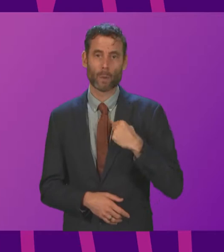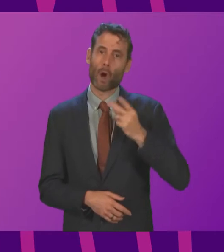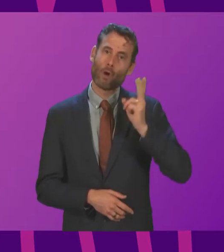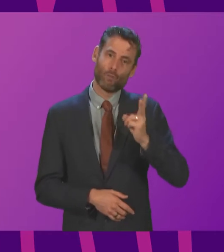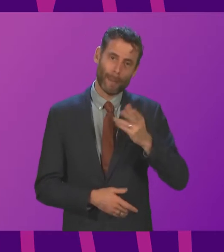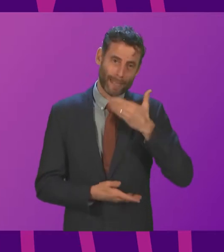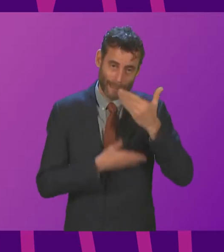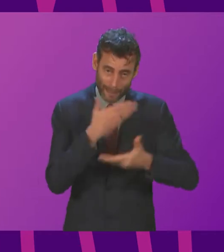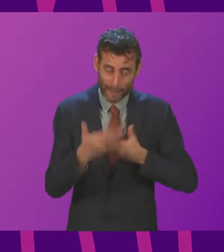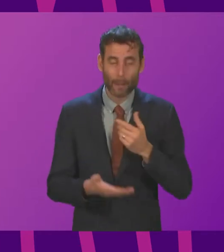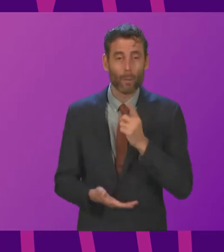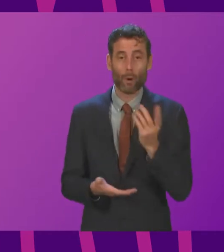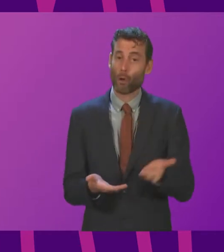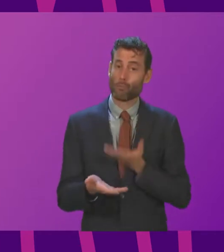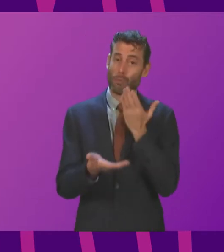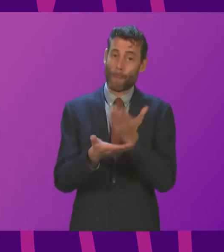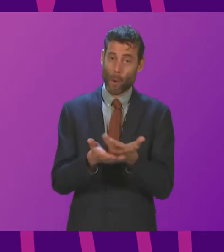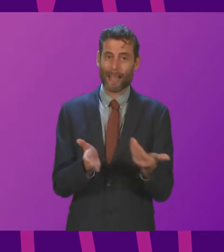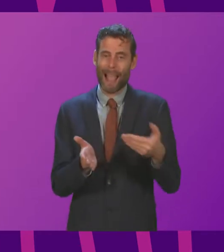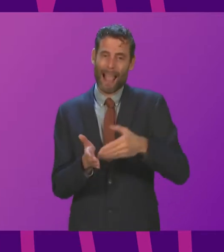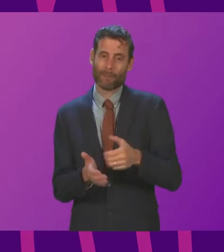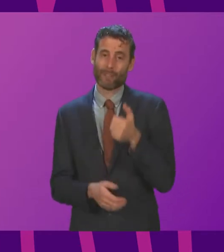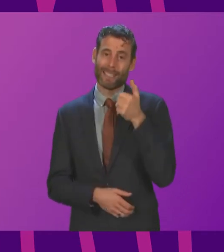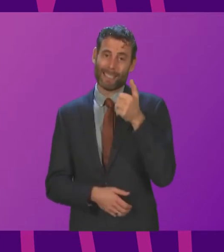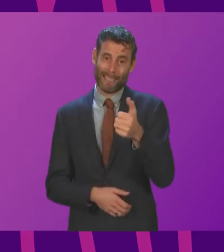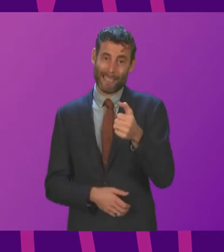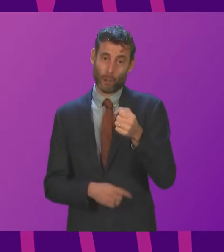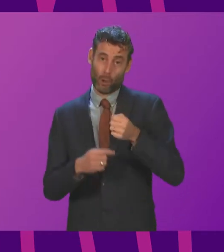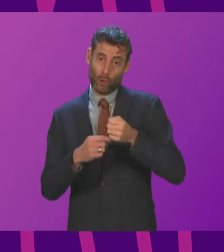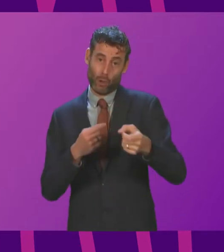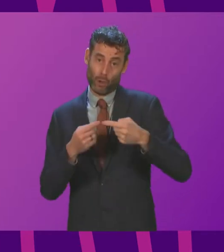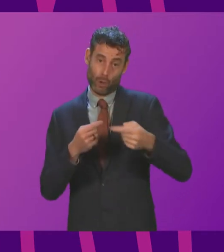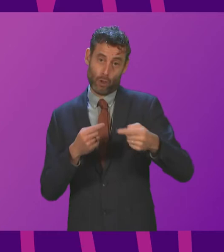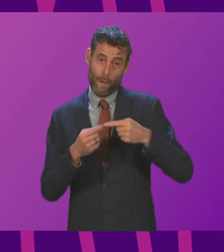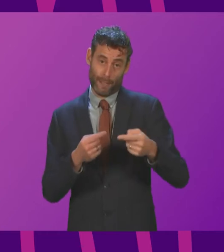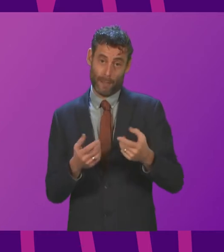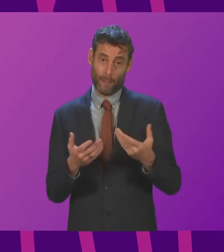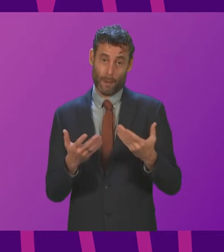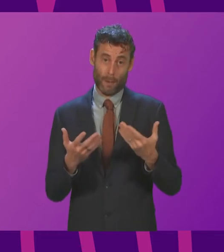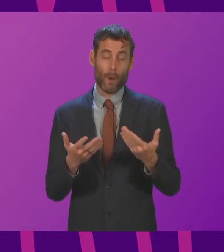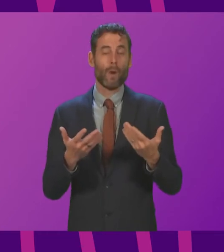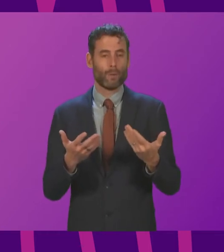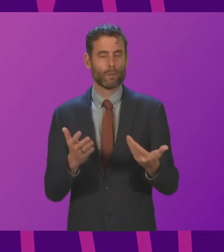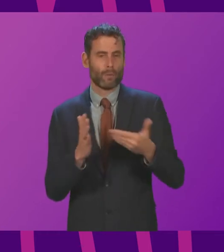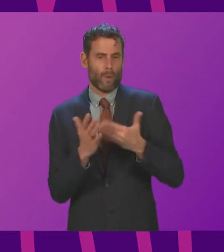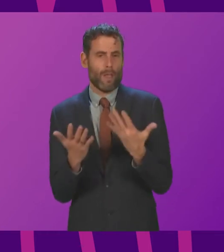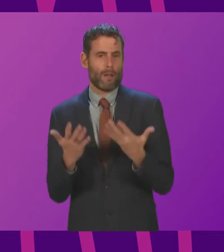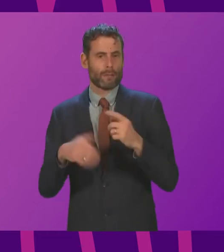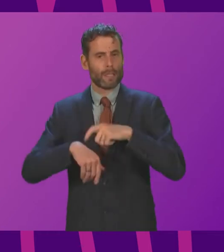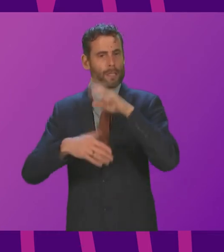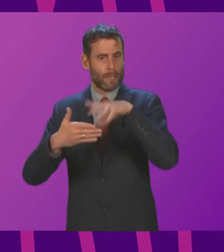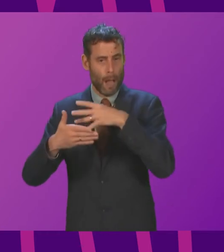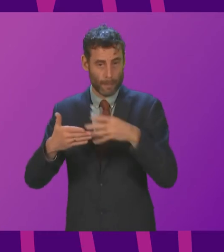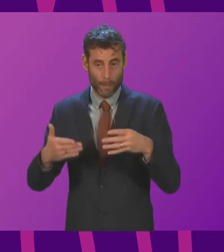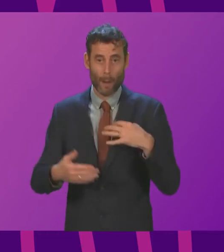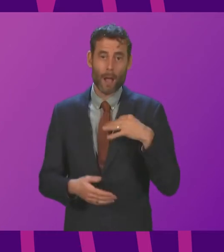said. It is proposed that there will be additional six Airtisunrar services compared to the current timetable. Subsequently I asked